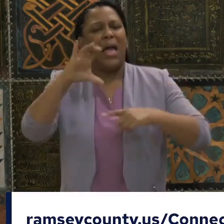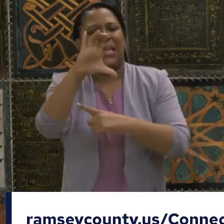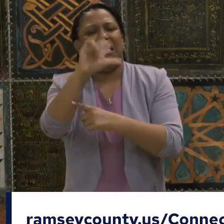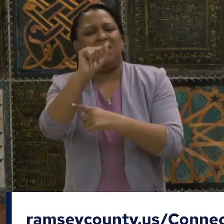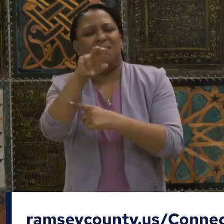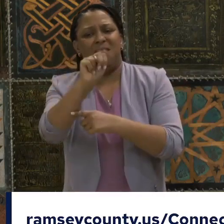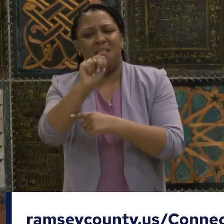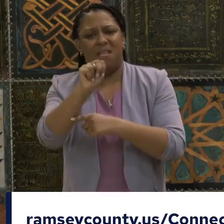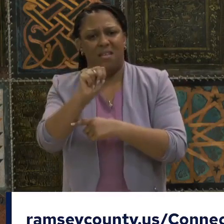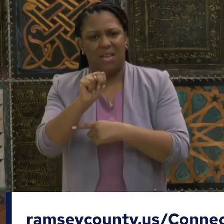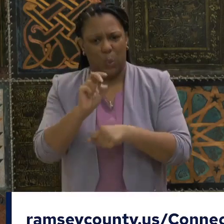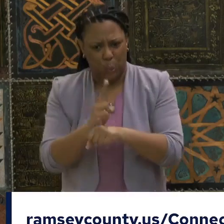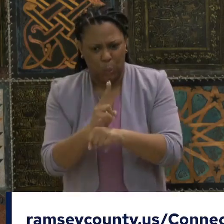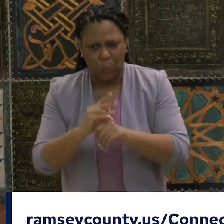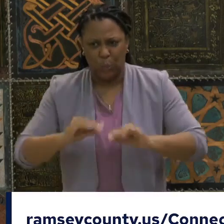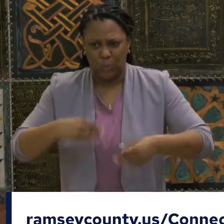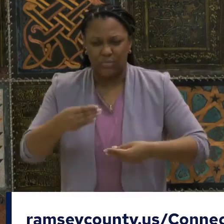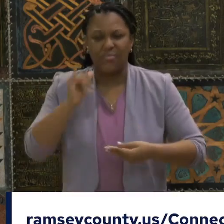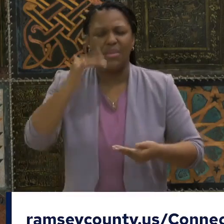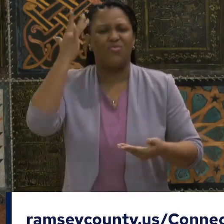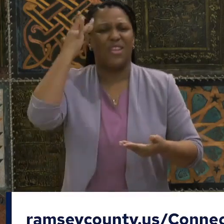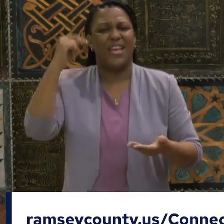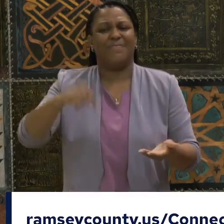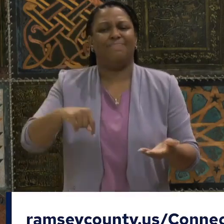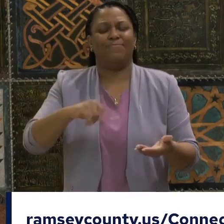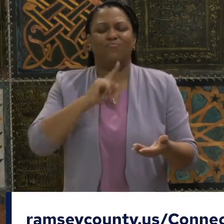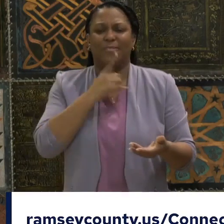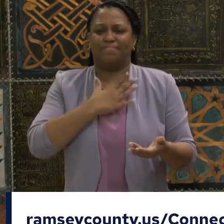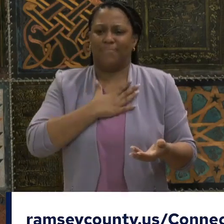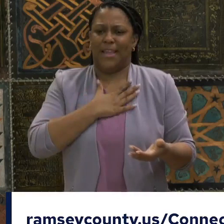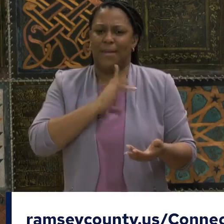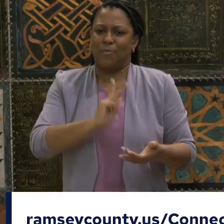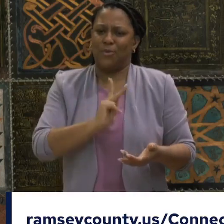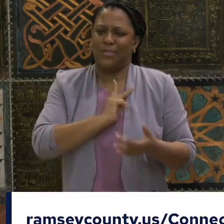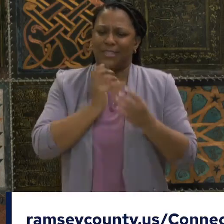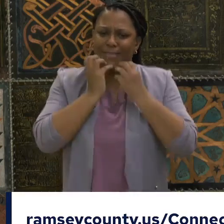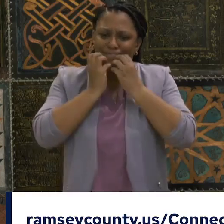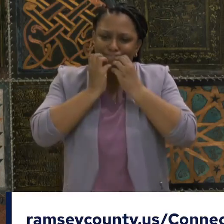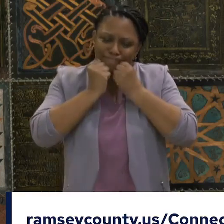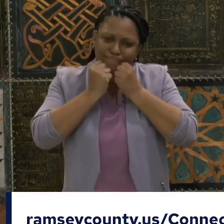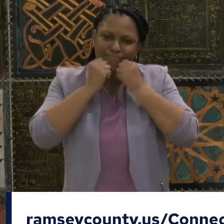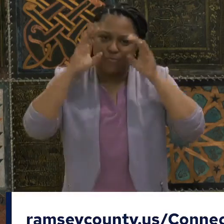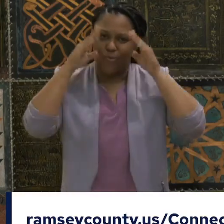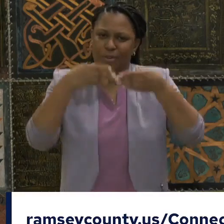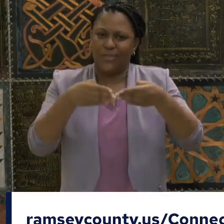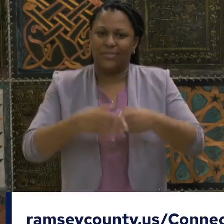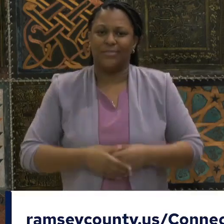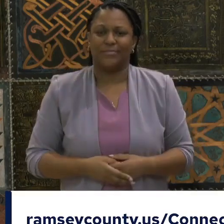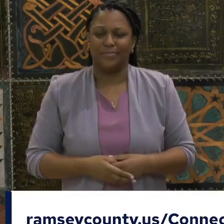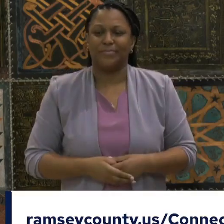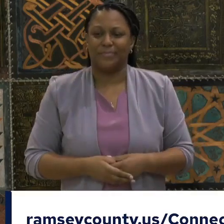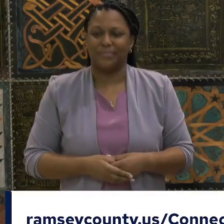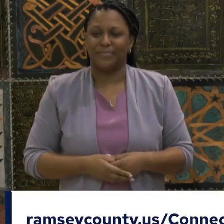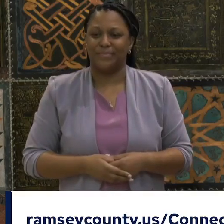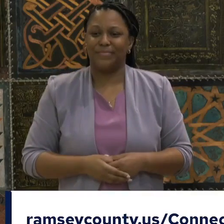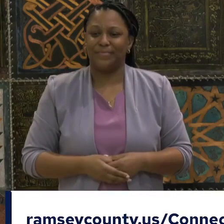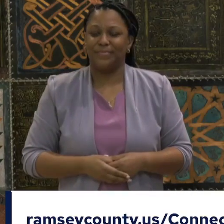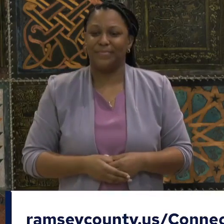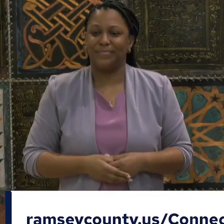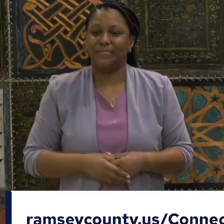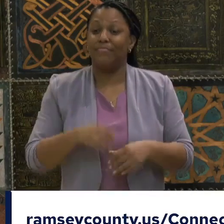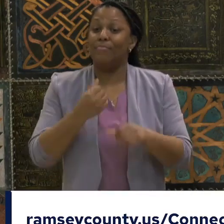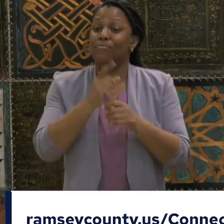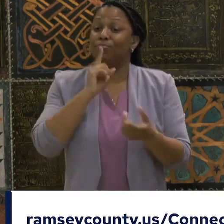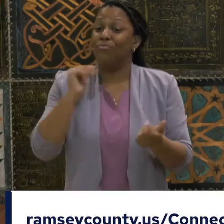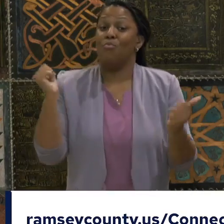so important to me. Achieving digital equity and inclusion is essential for ensuring that everyone has equal access to technology, which is